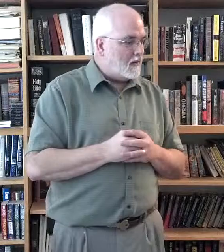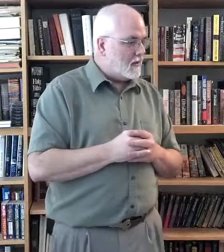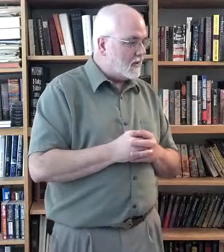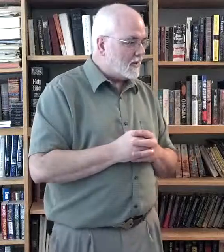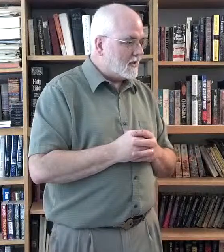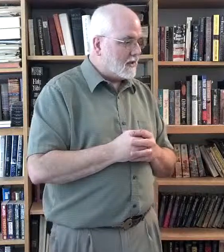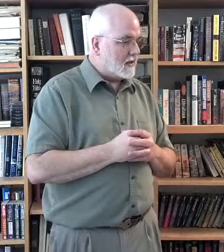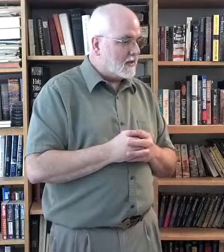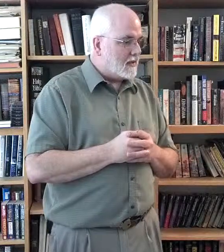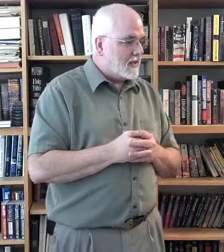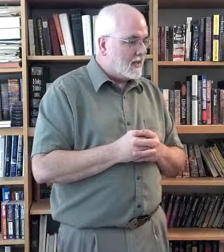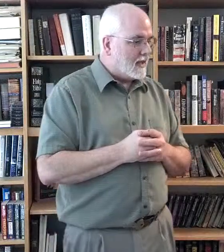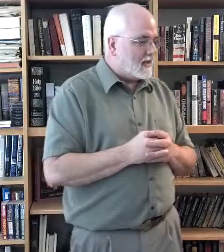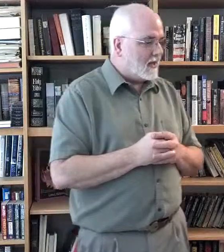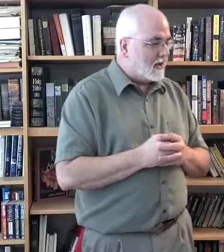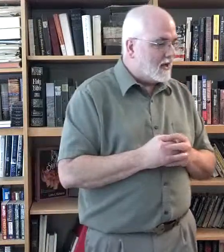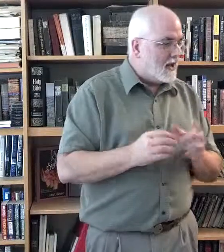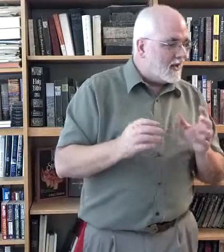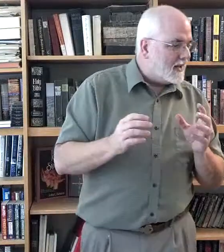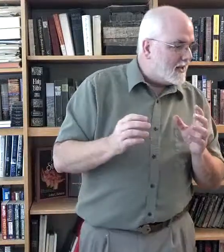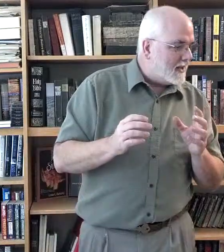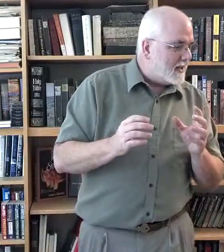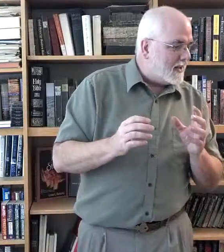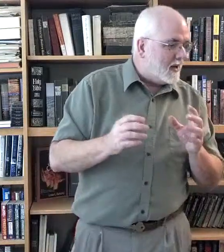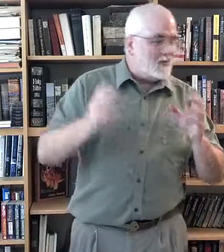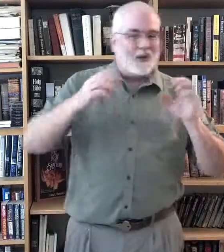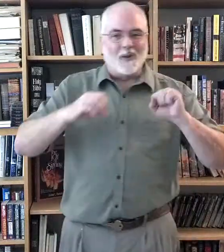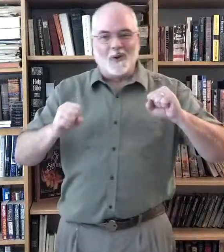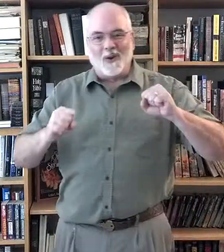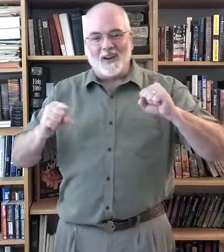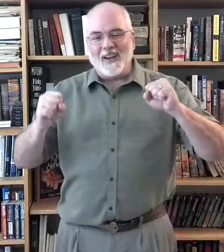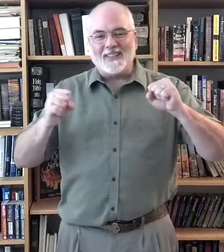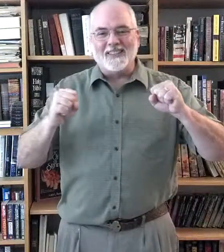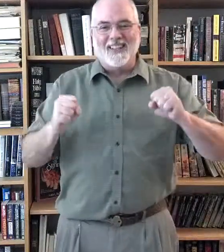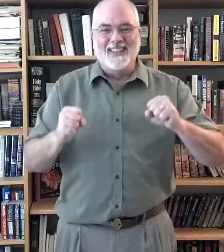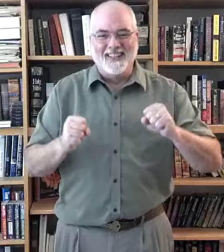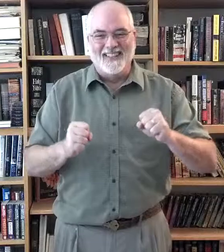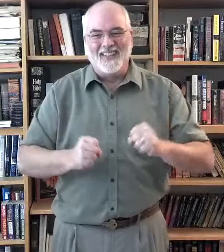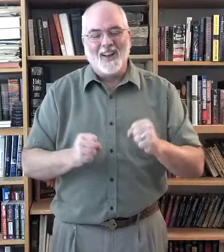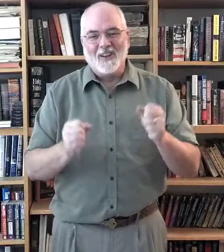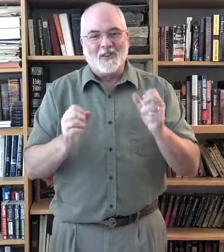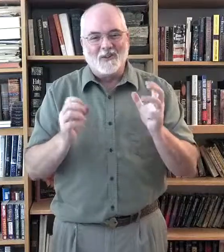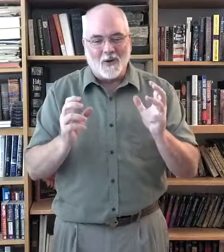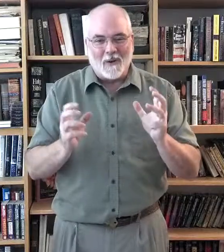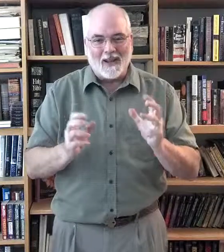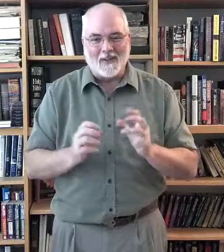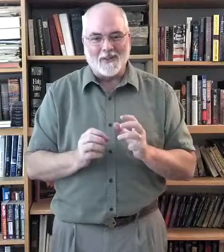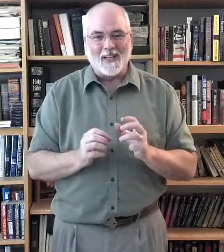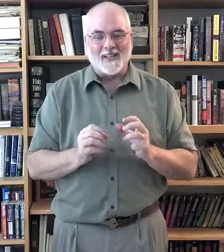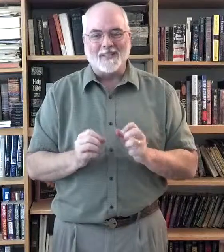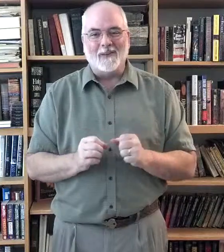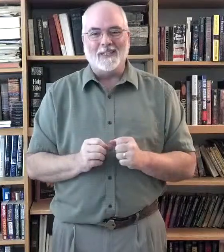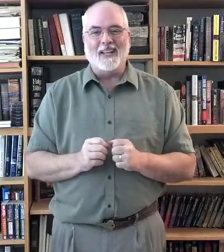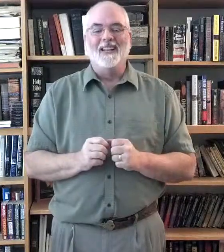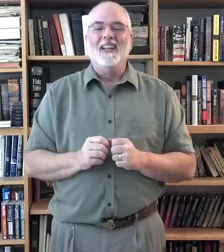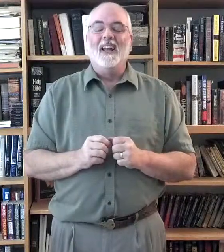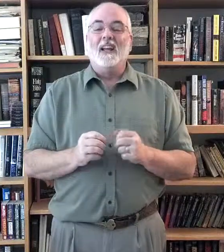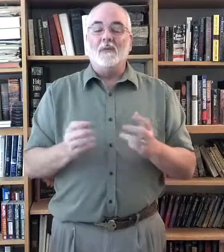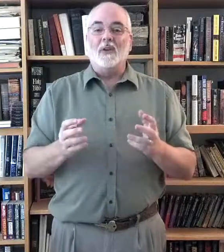what's it called? It's called, Come Share the Lord. Yes. I drew a blank there for a second. Sorry about that. Come Share the